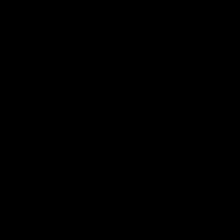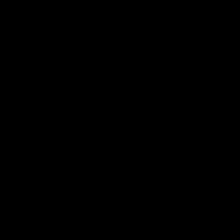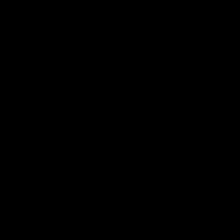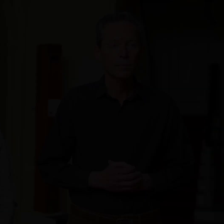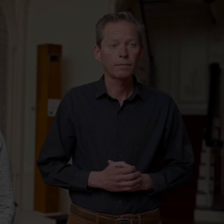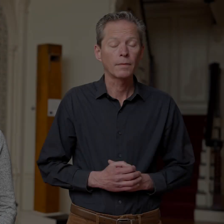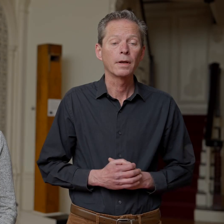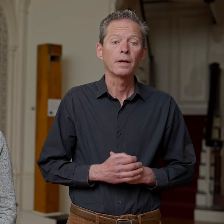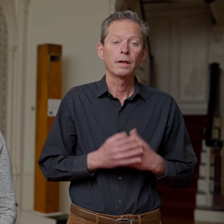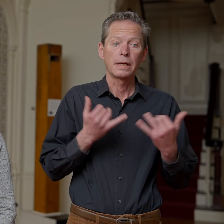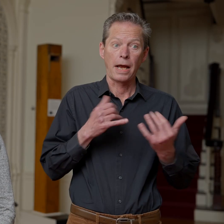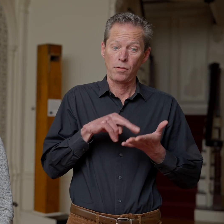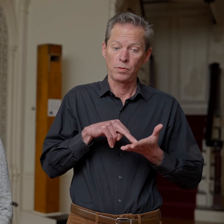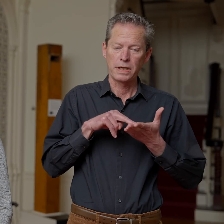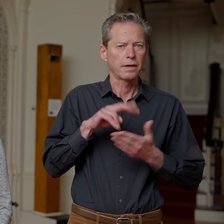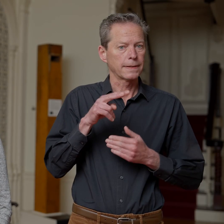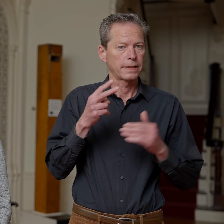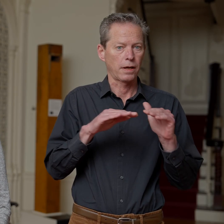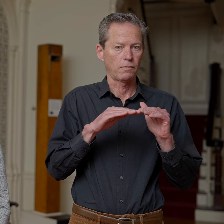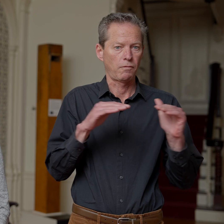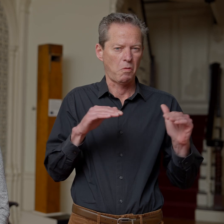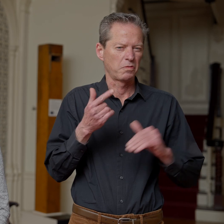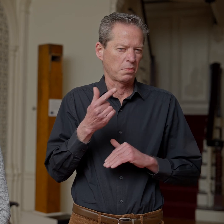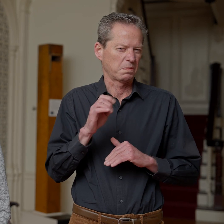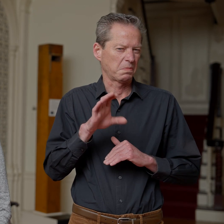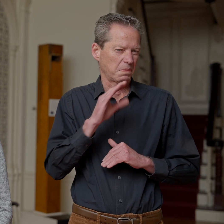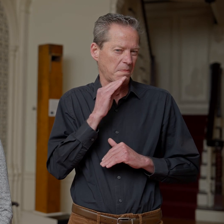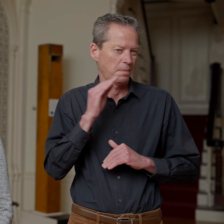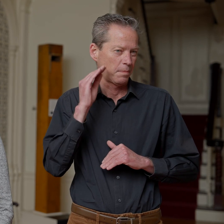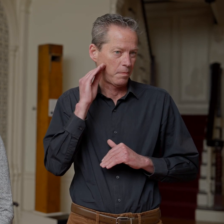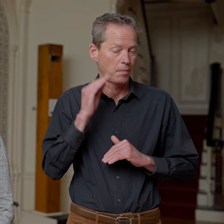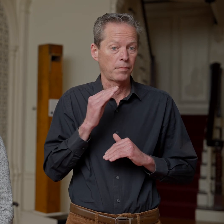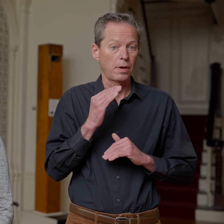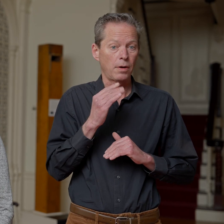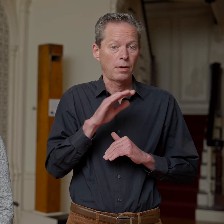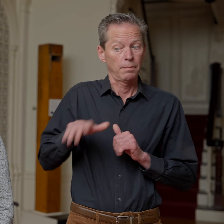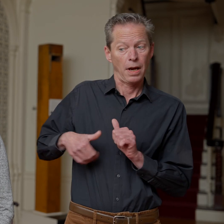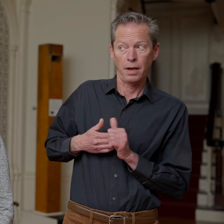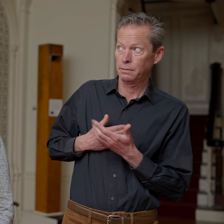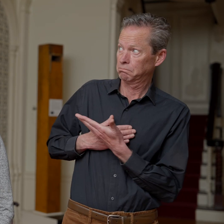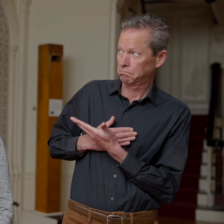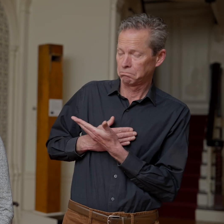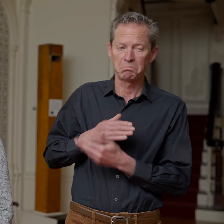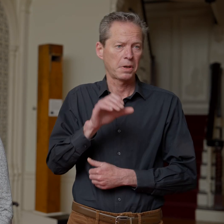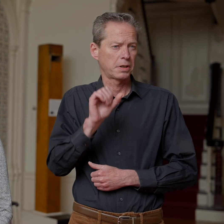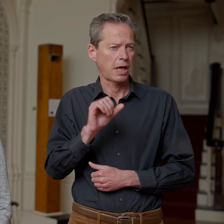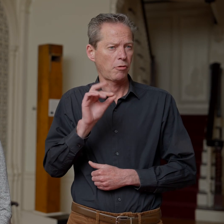We are standing on the second floor of Mr. Eastman's home. Right behind us is the South Organ Chamber.